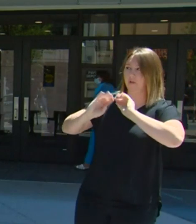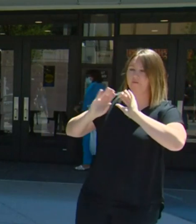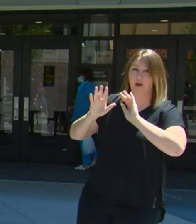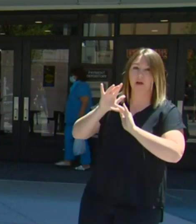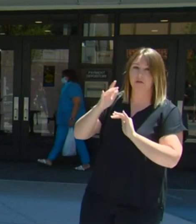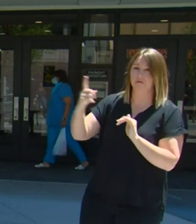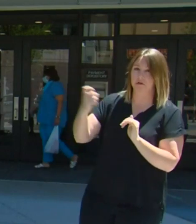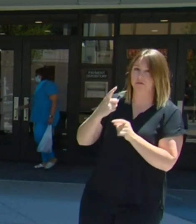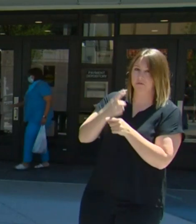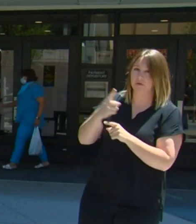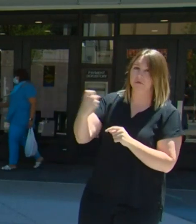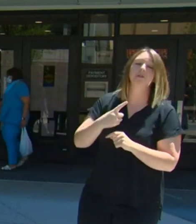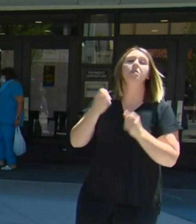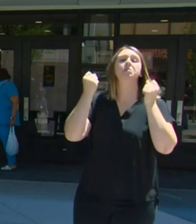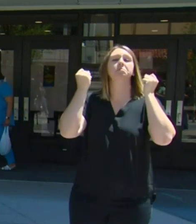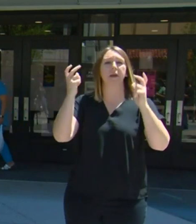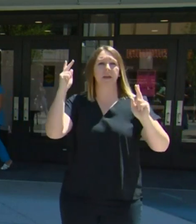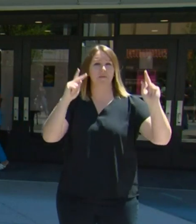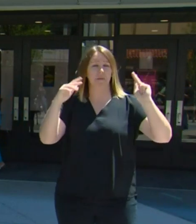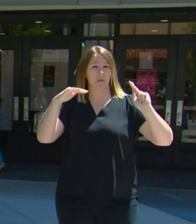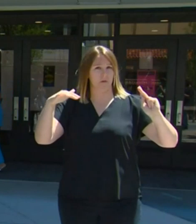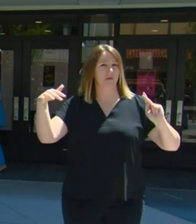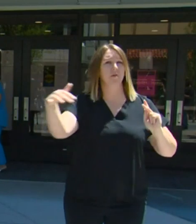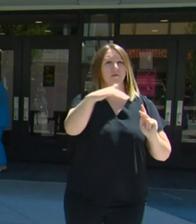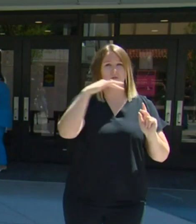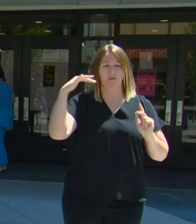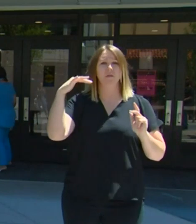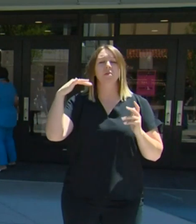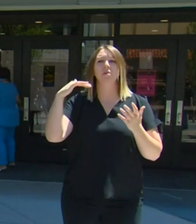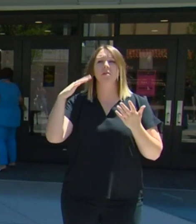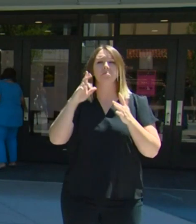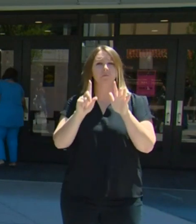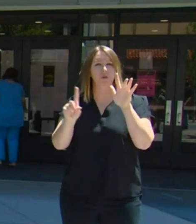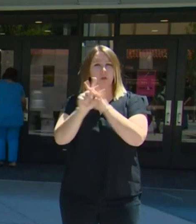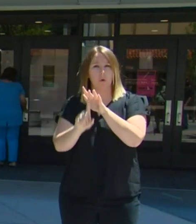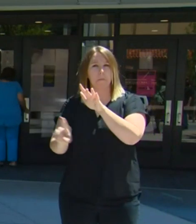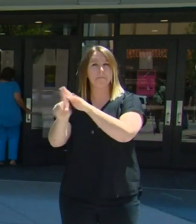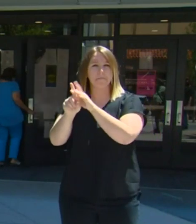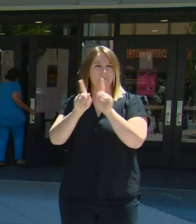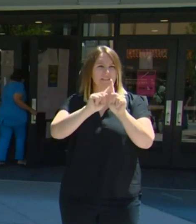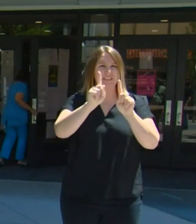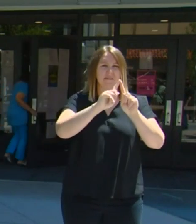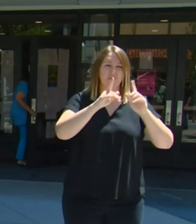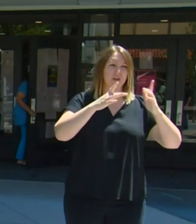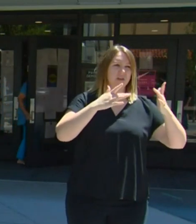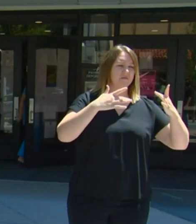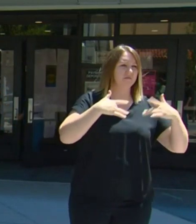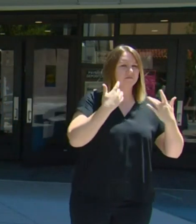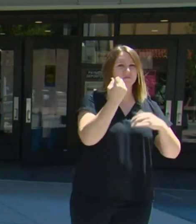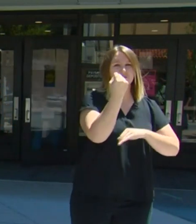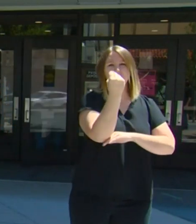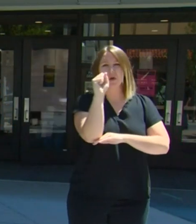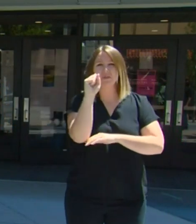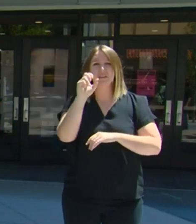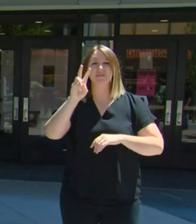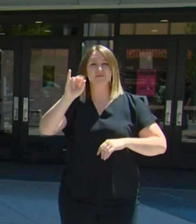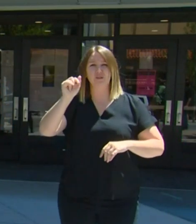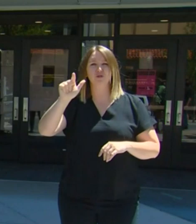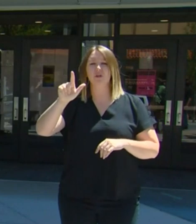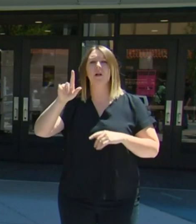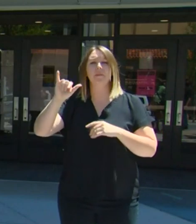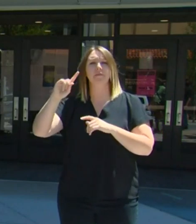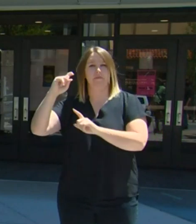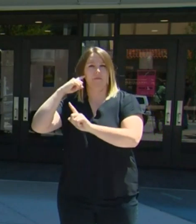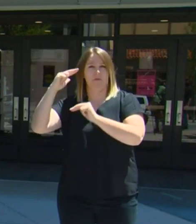There are many folks that have been and are appearing at these protests or vigils at the state house who are armed